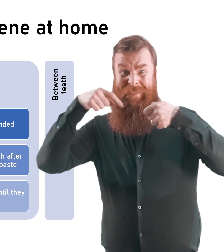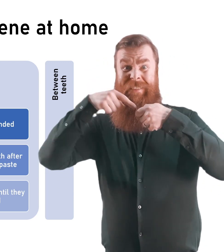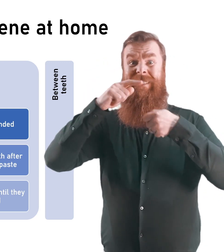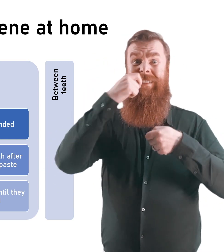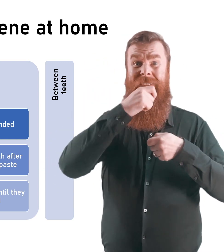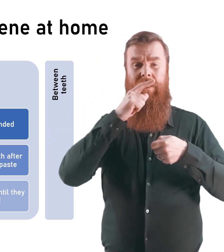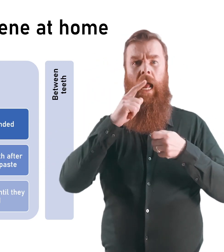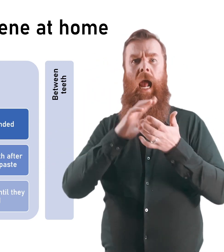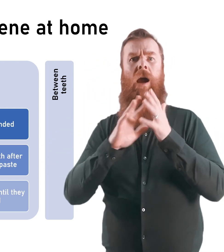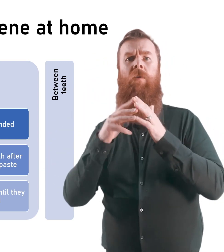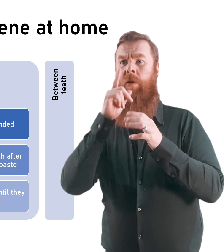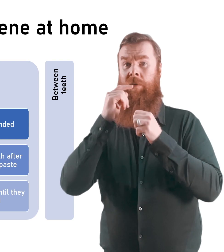teeth from tooth decay.